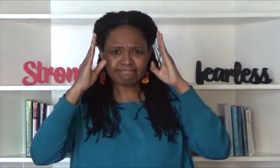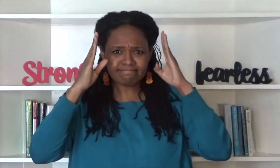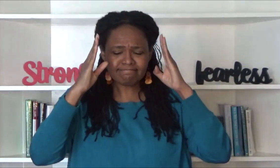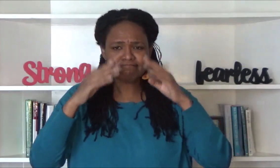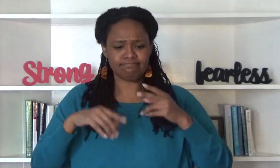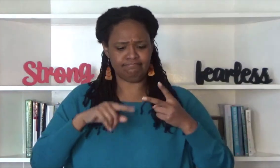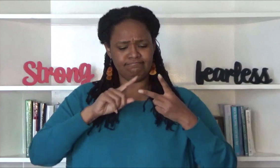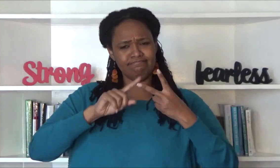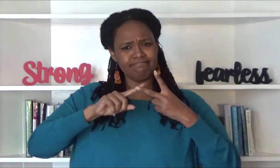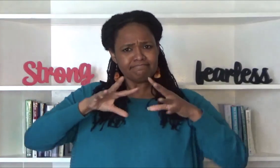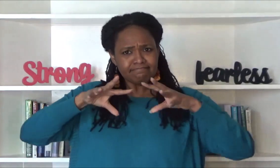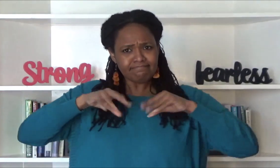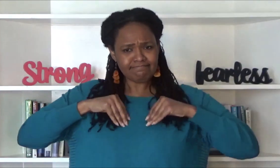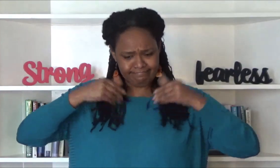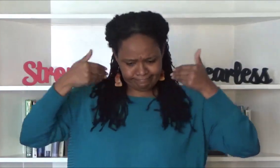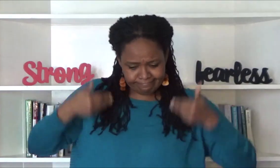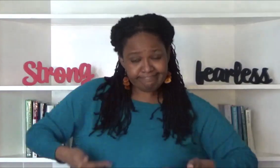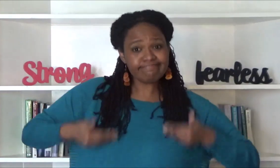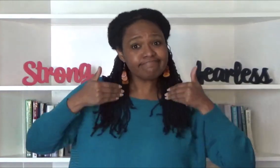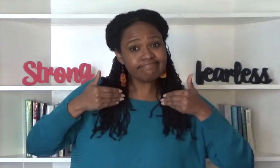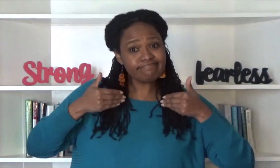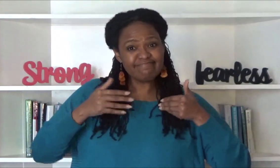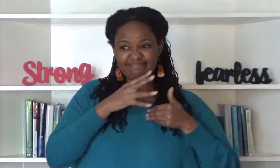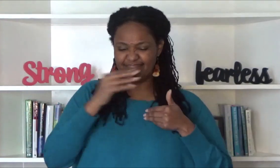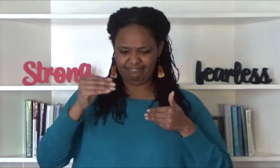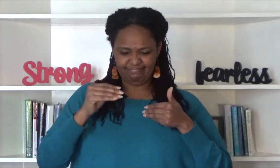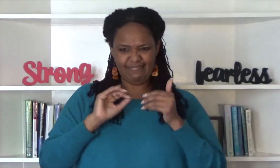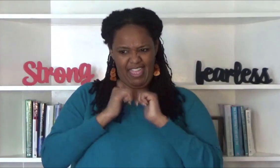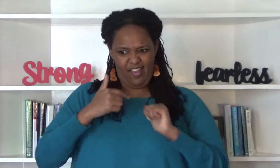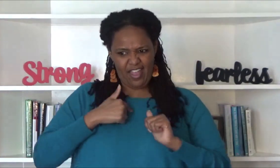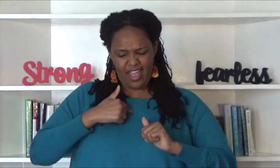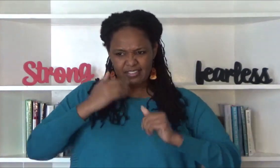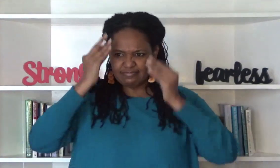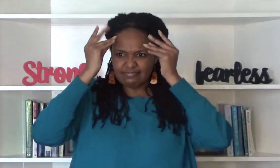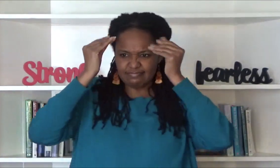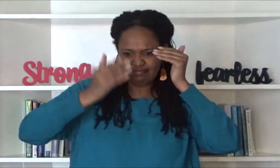embrace who we are and understand how we operate